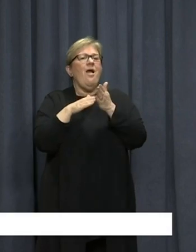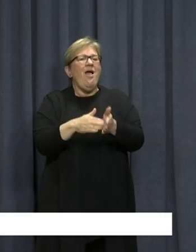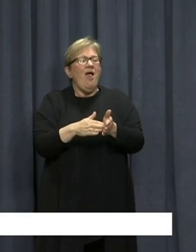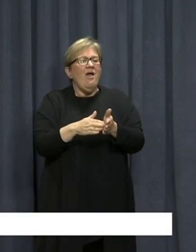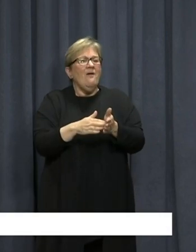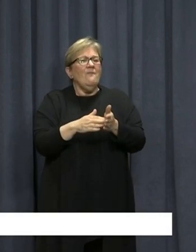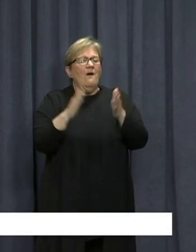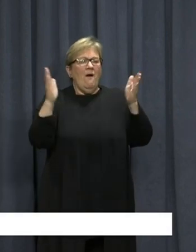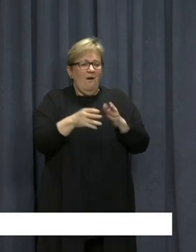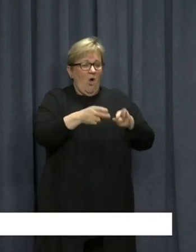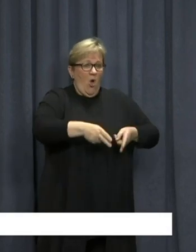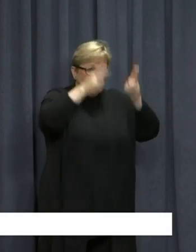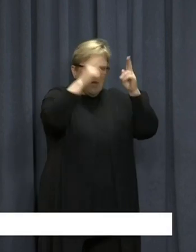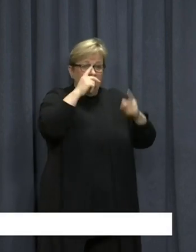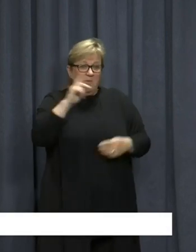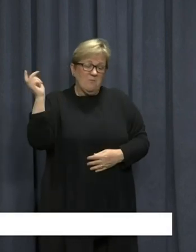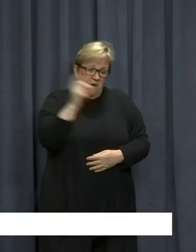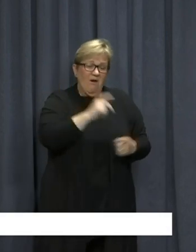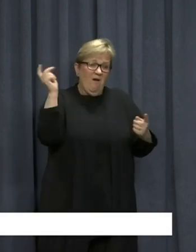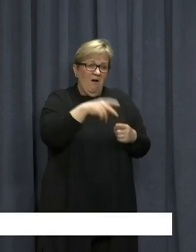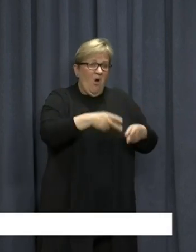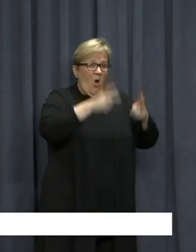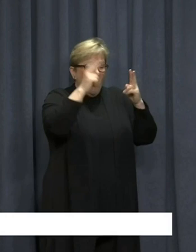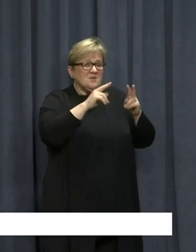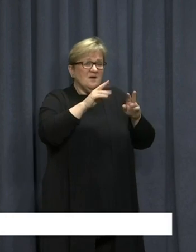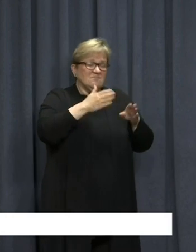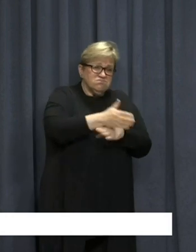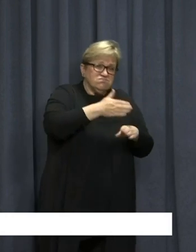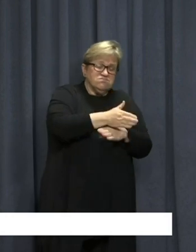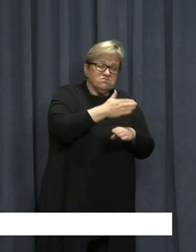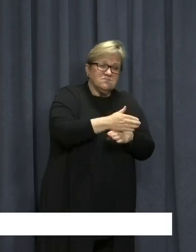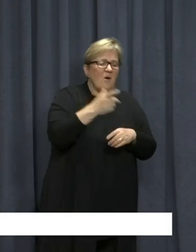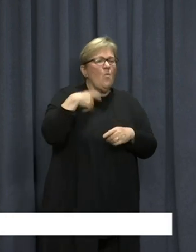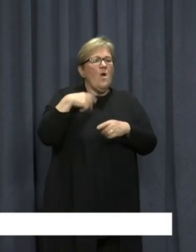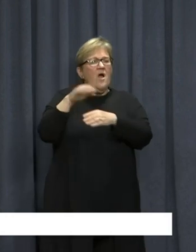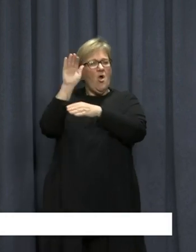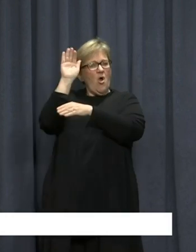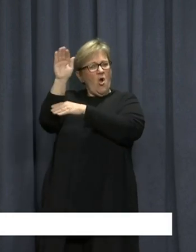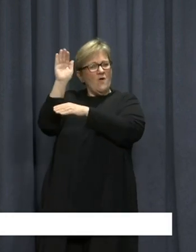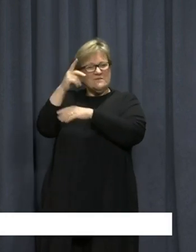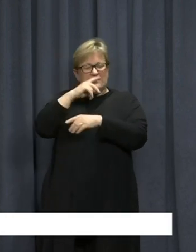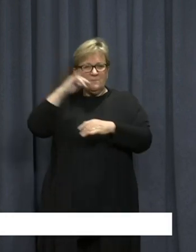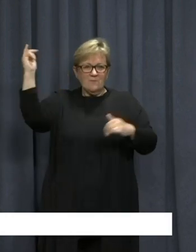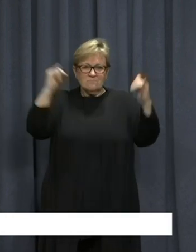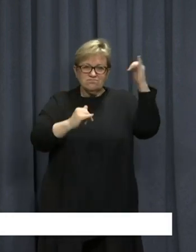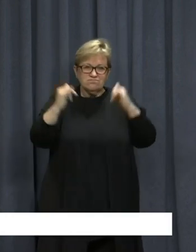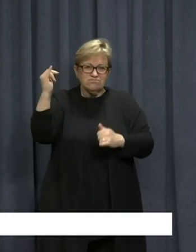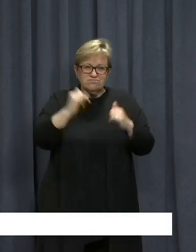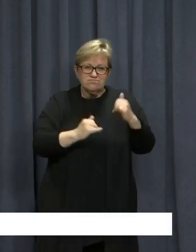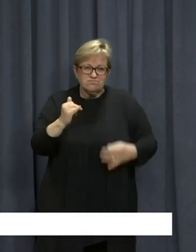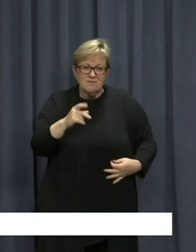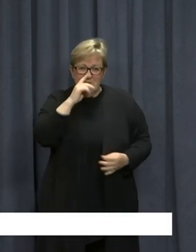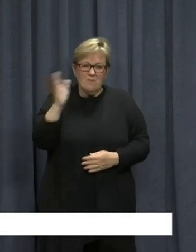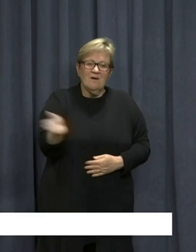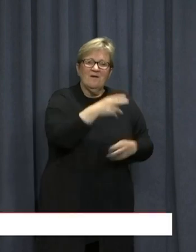the demand on our hotel quarantine arrangements as our number of international arrivals of Australians returning home